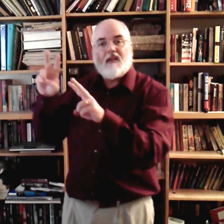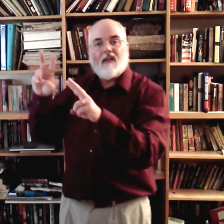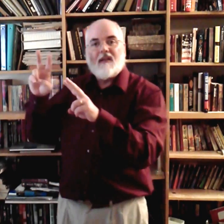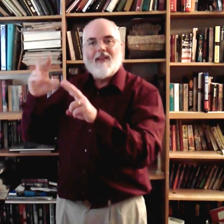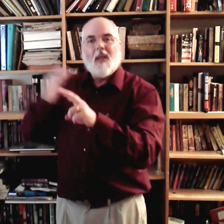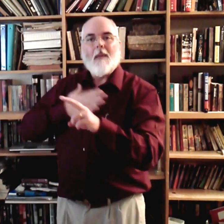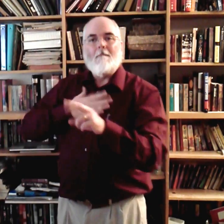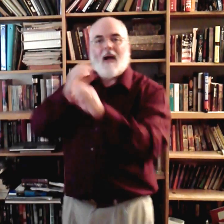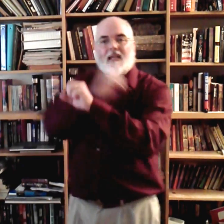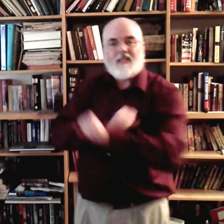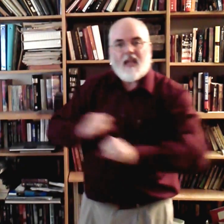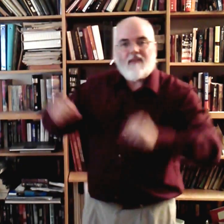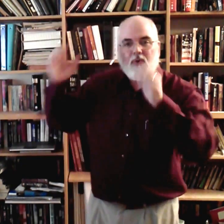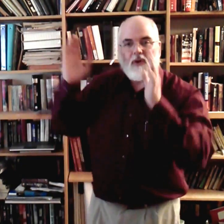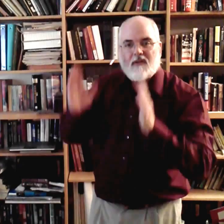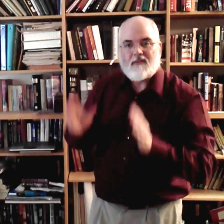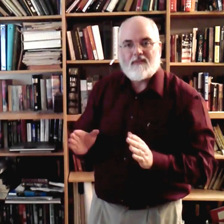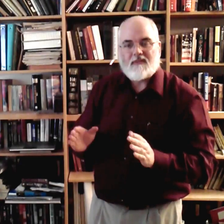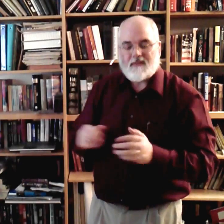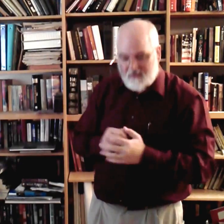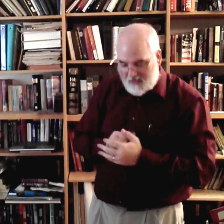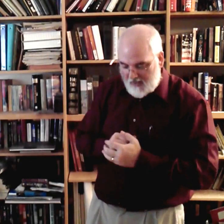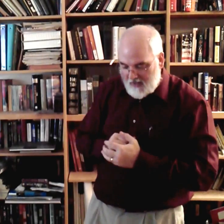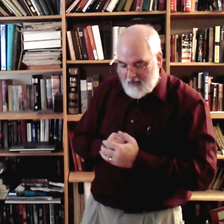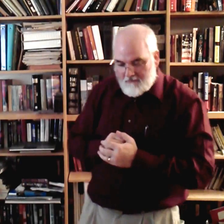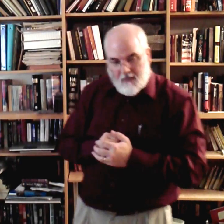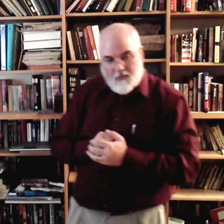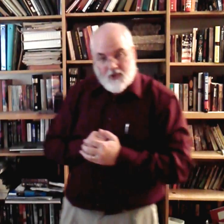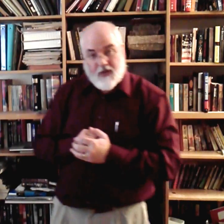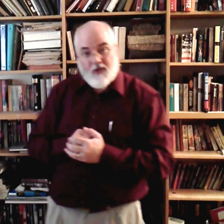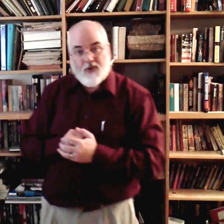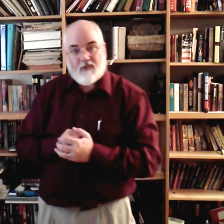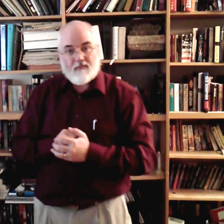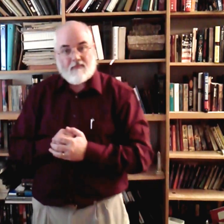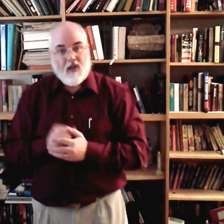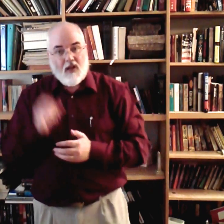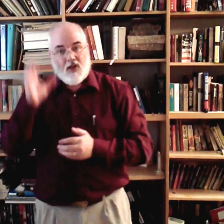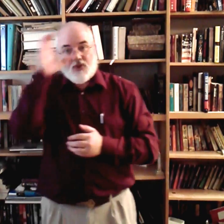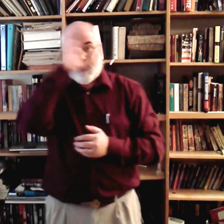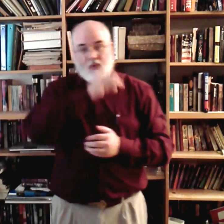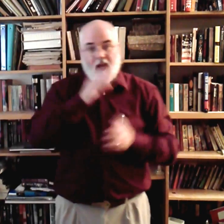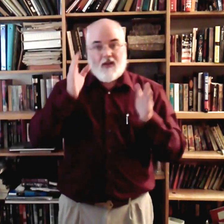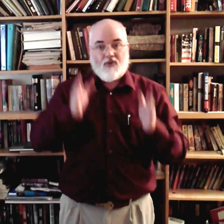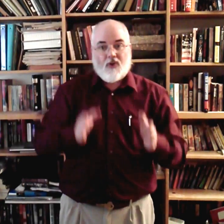my Savior. Okay? Remember stranger? Stranger.